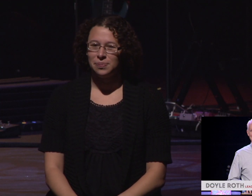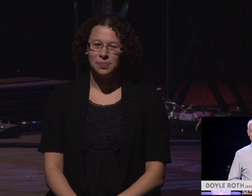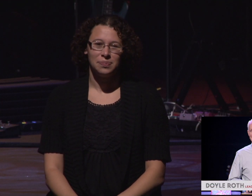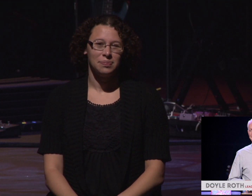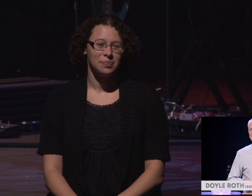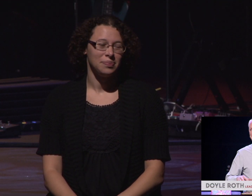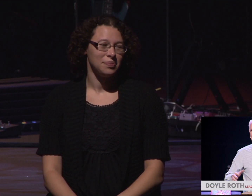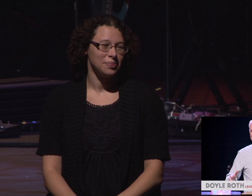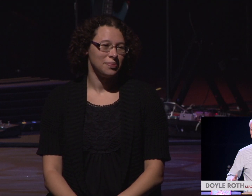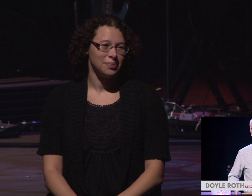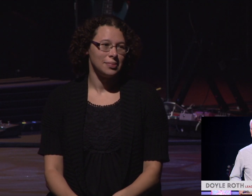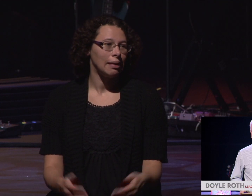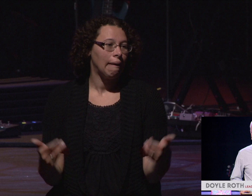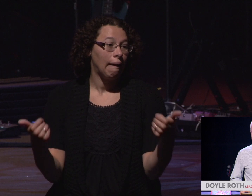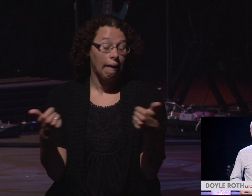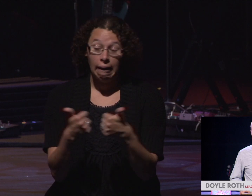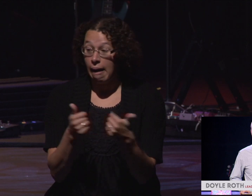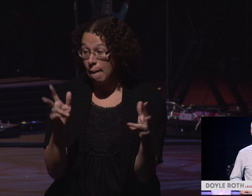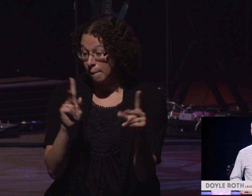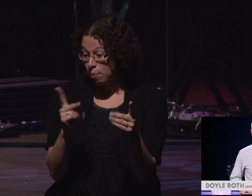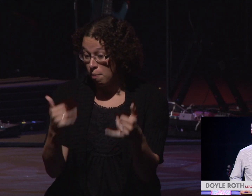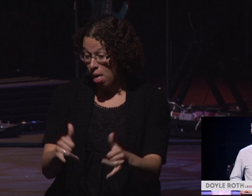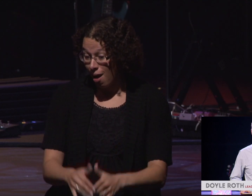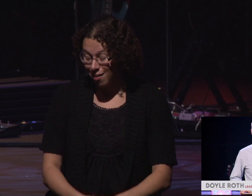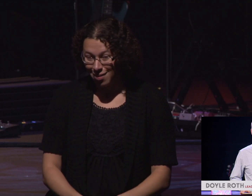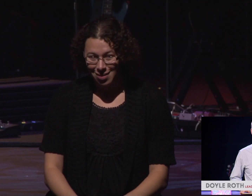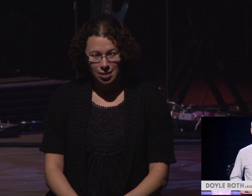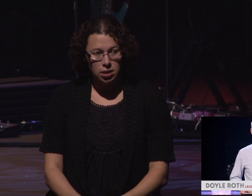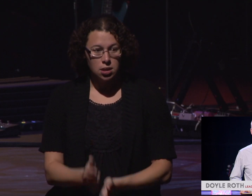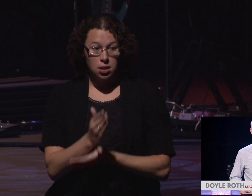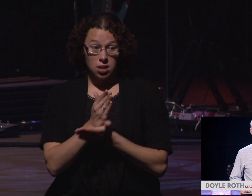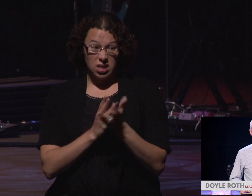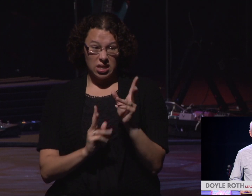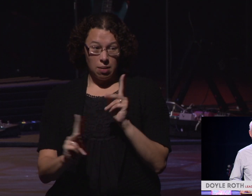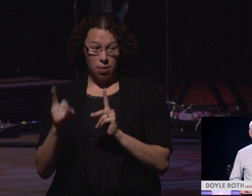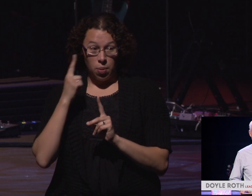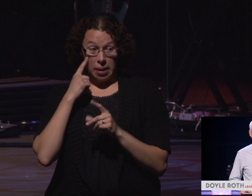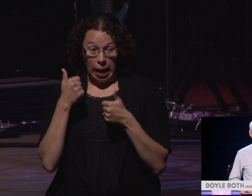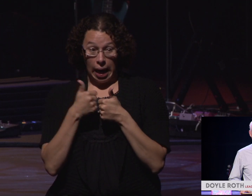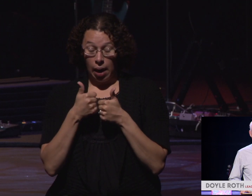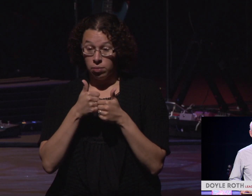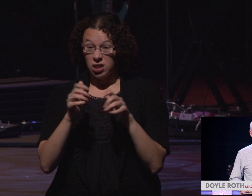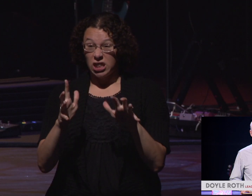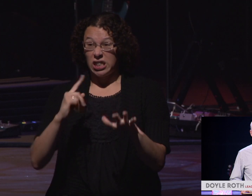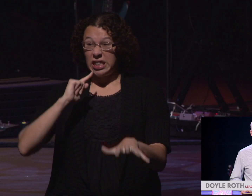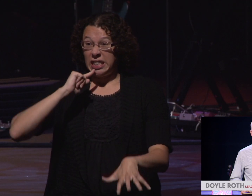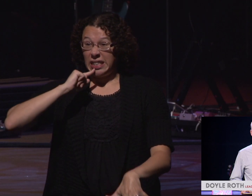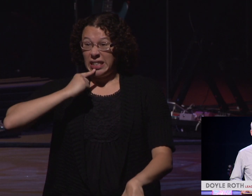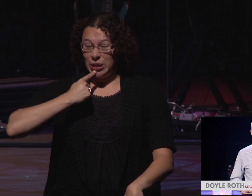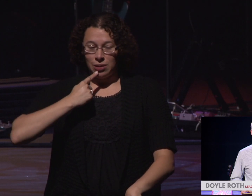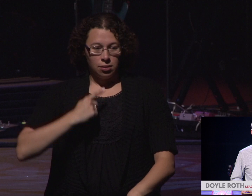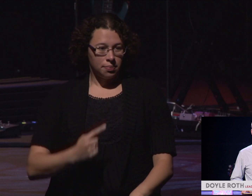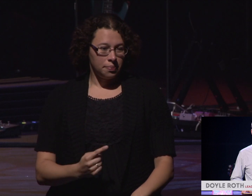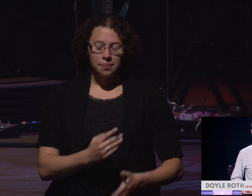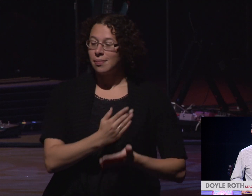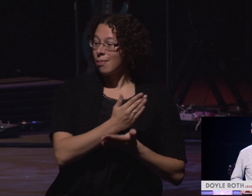So the games that people play. Some of us take our games very, very seriously. Some of us just laugh off and have a good time. I've told